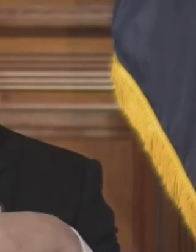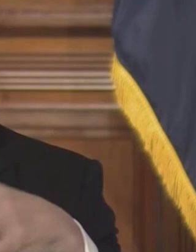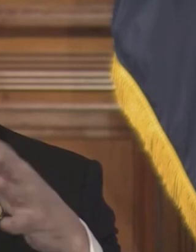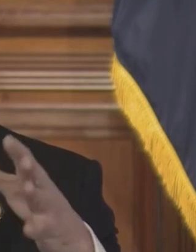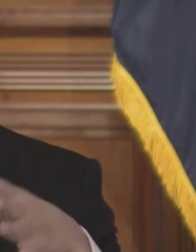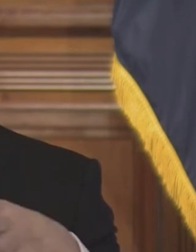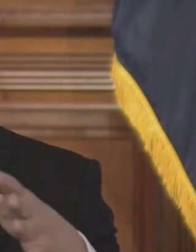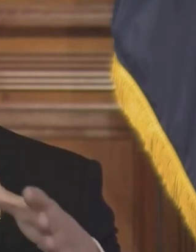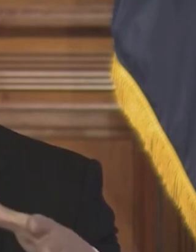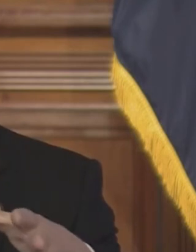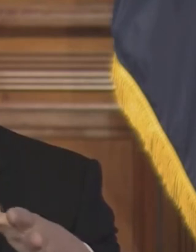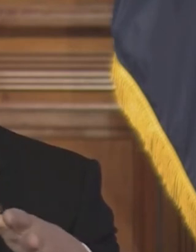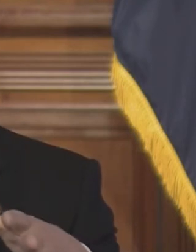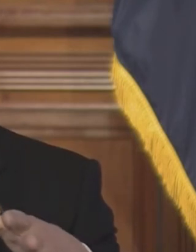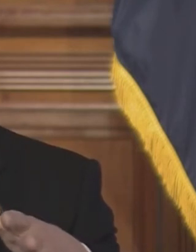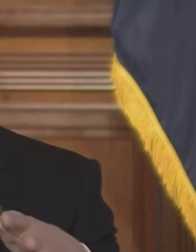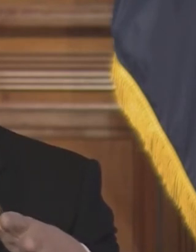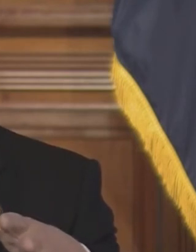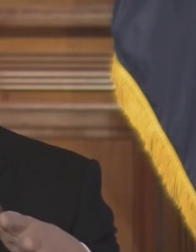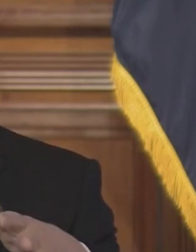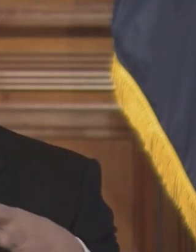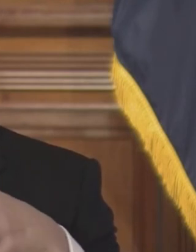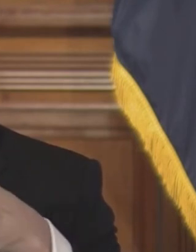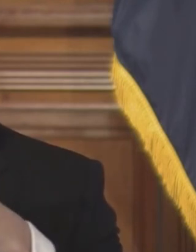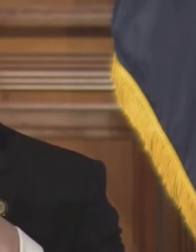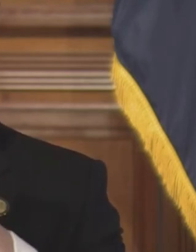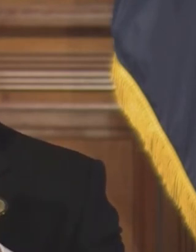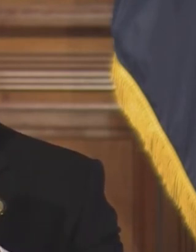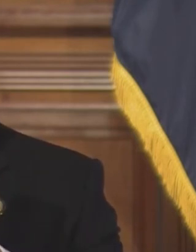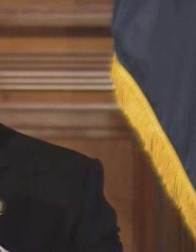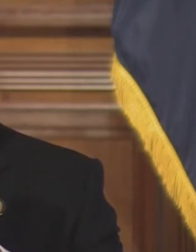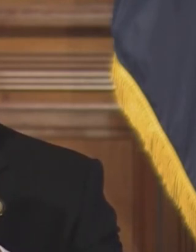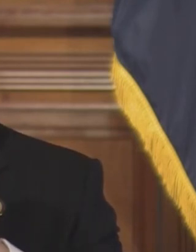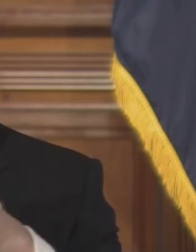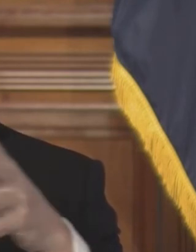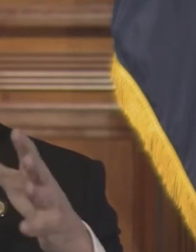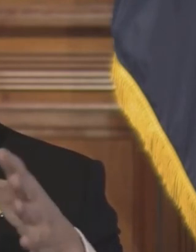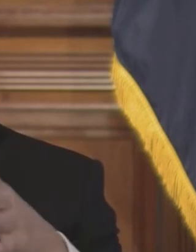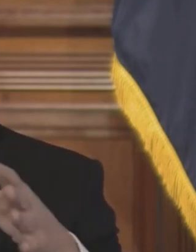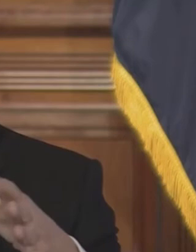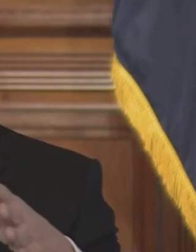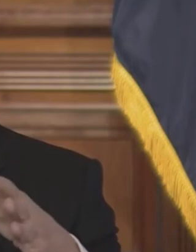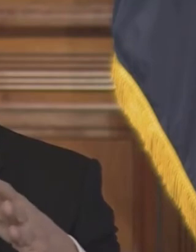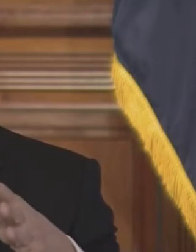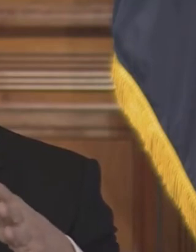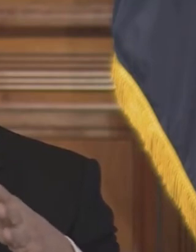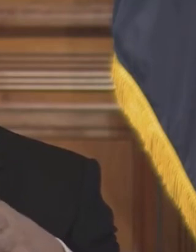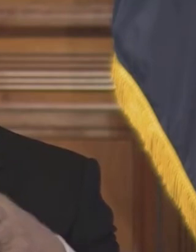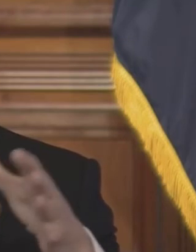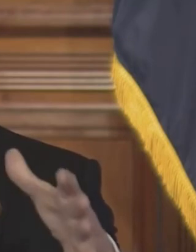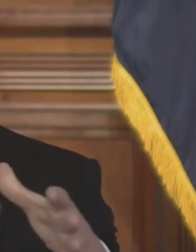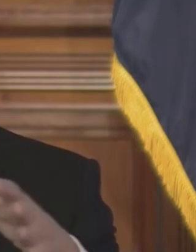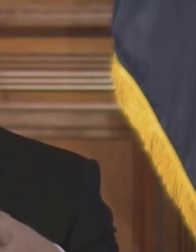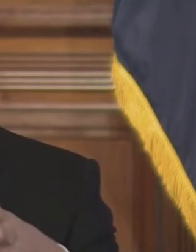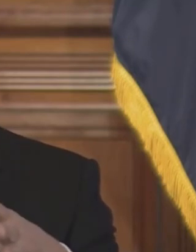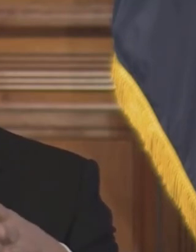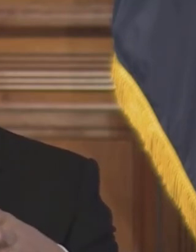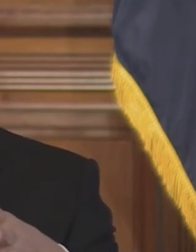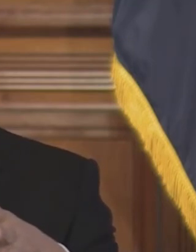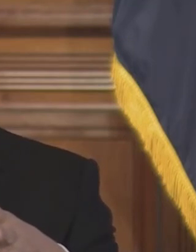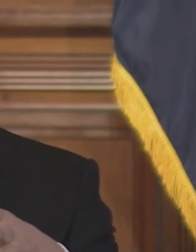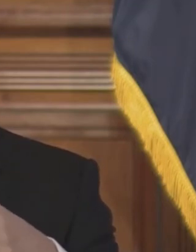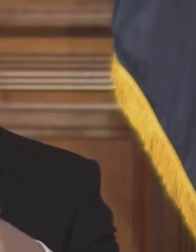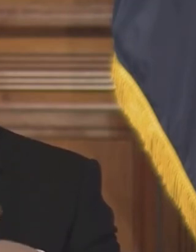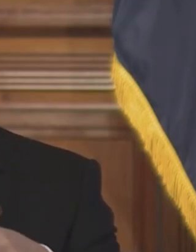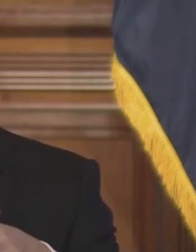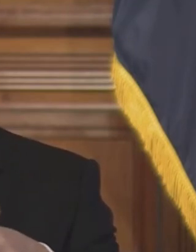training. He's going to make a financial contribution also, put together an organization that can help hire the